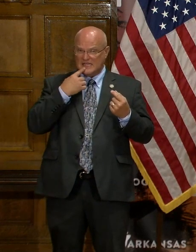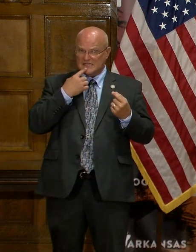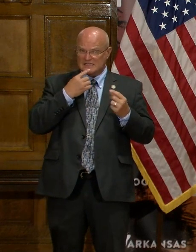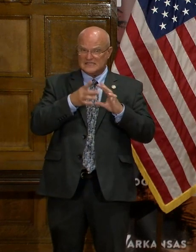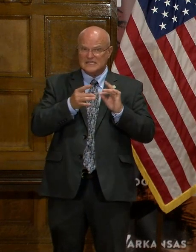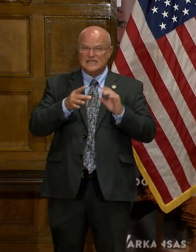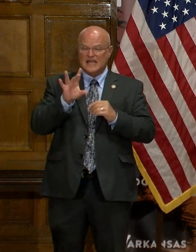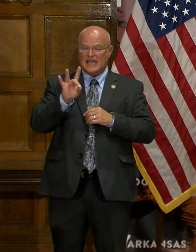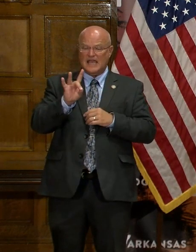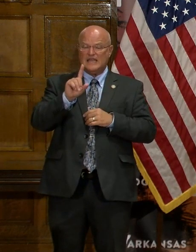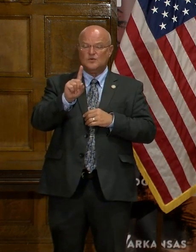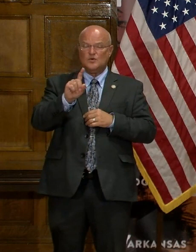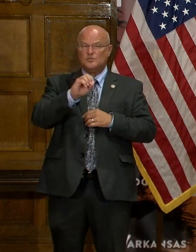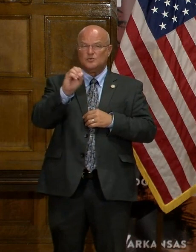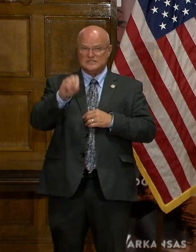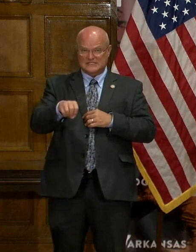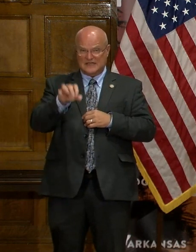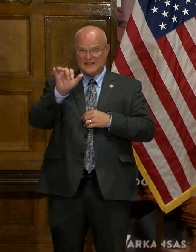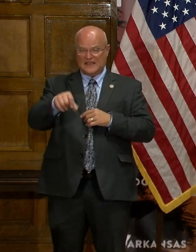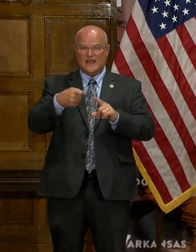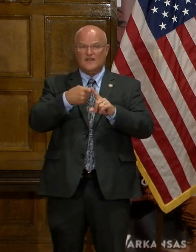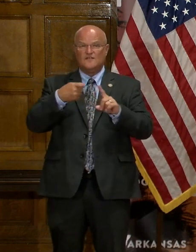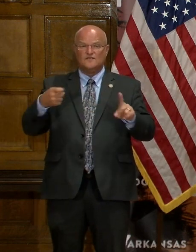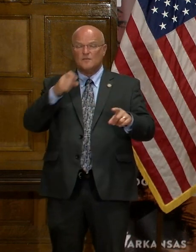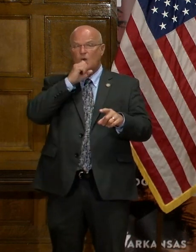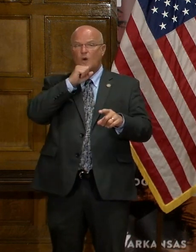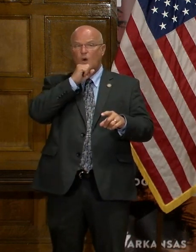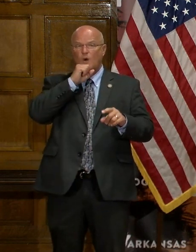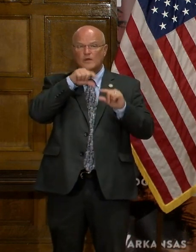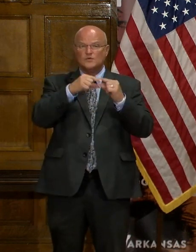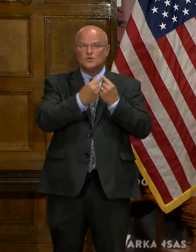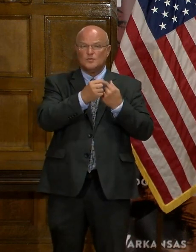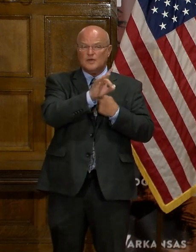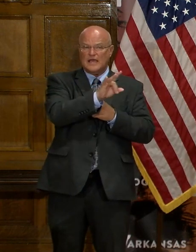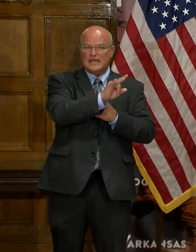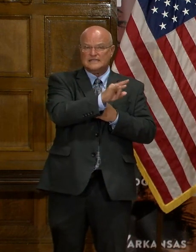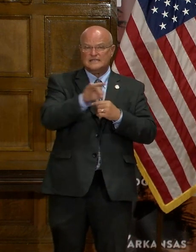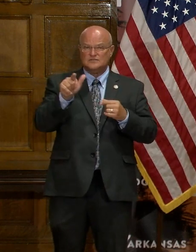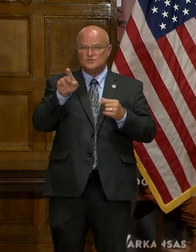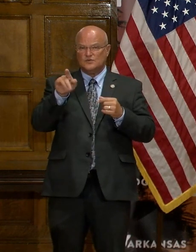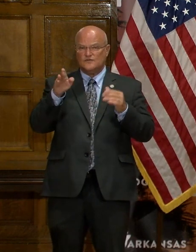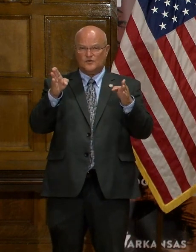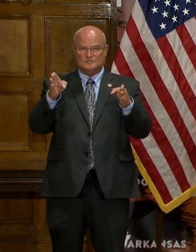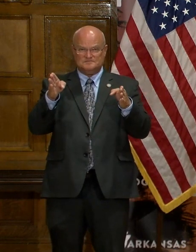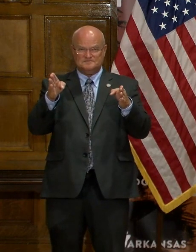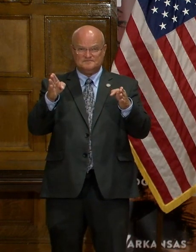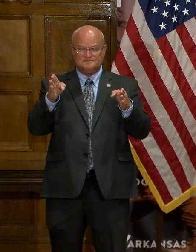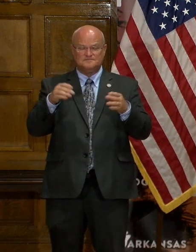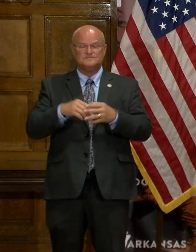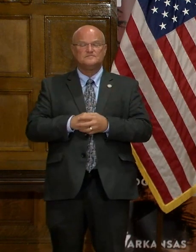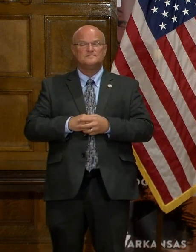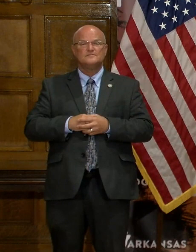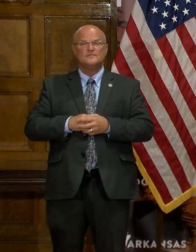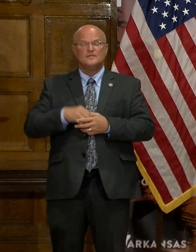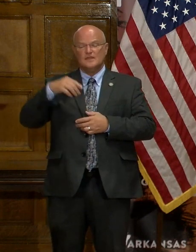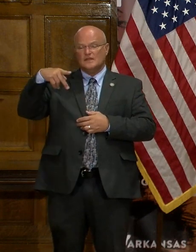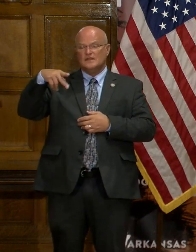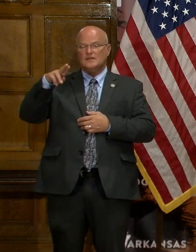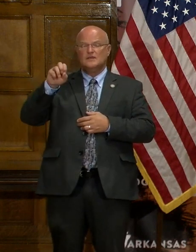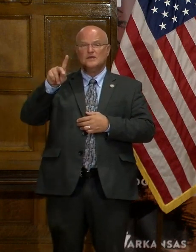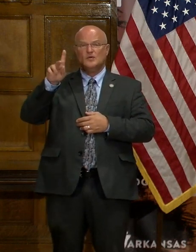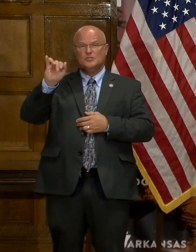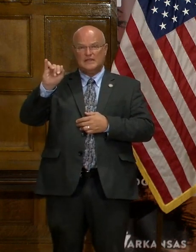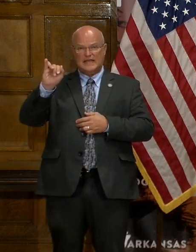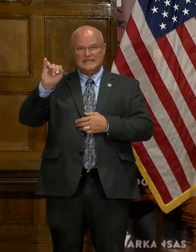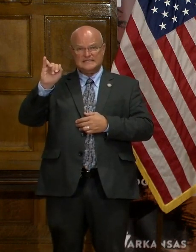81% of those cases came from the age group between 18 and 24 years of age. Pulaski County